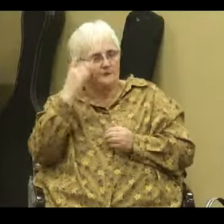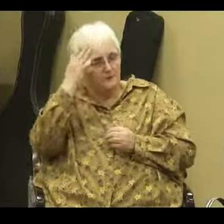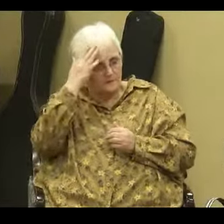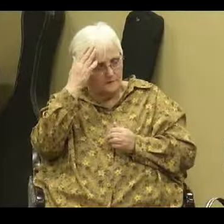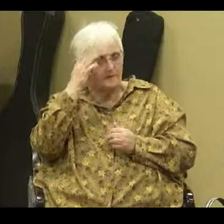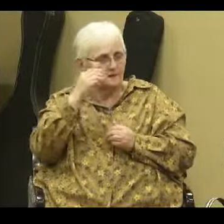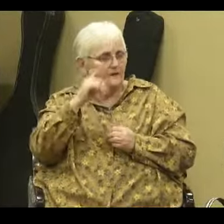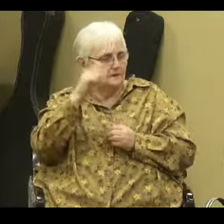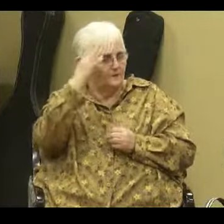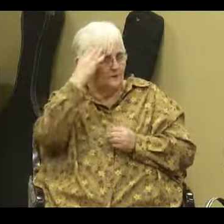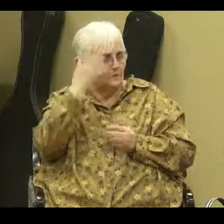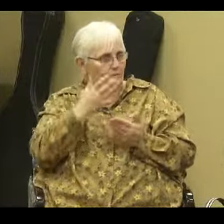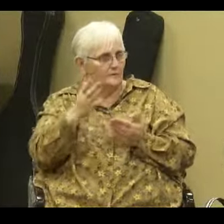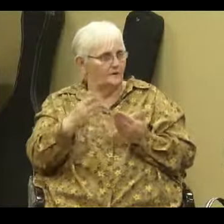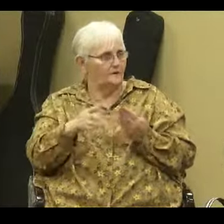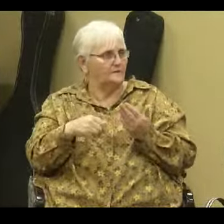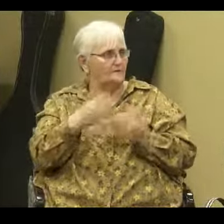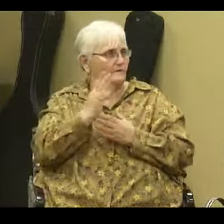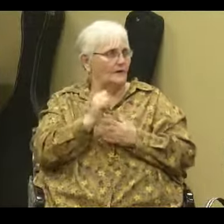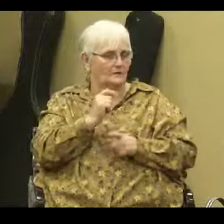of God. Right? I mean, so,